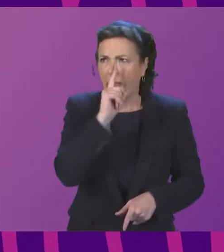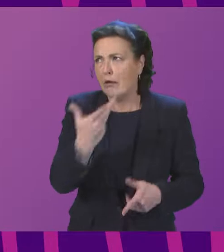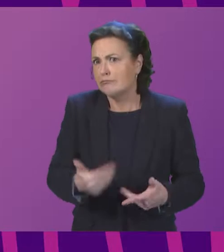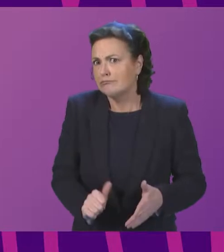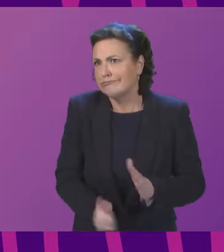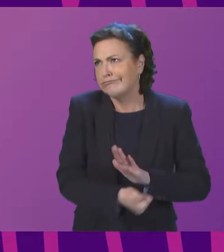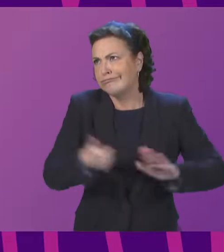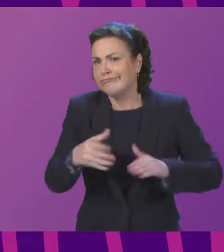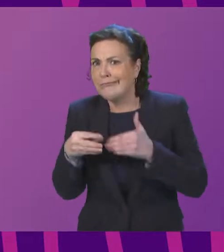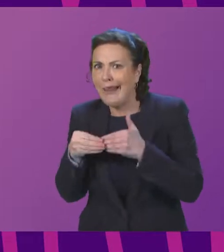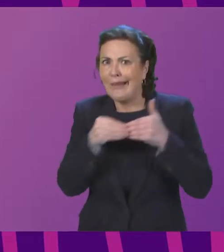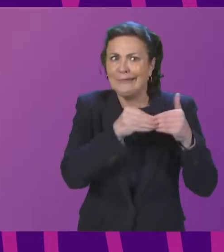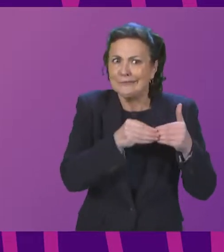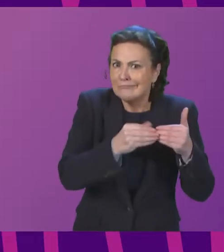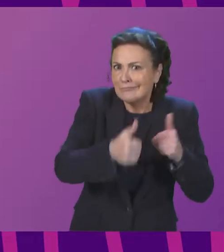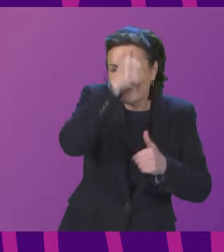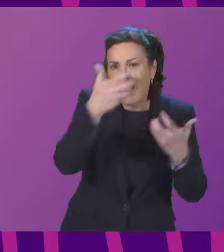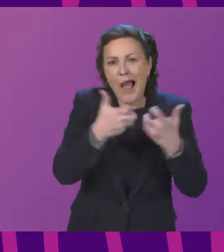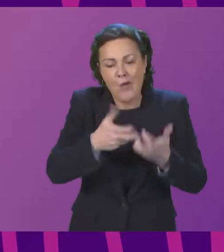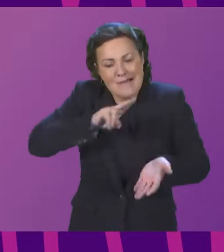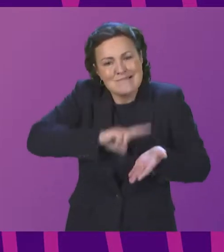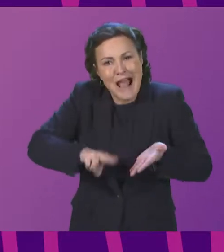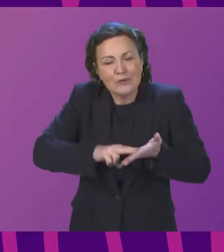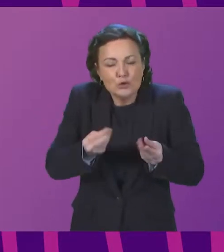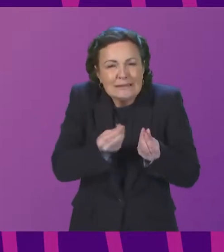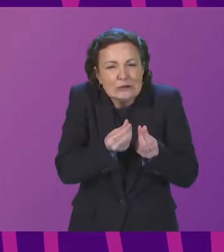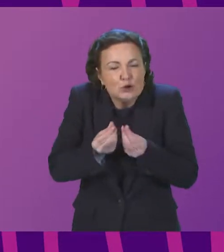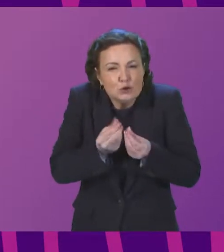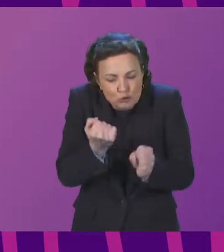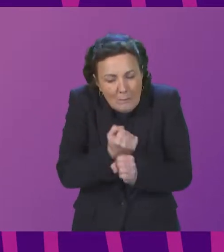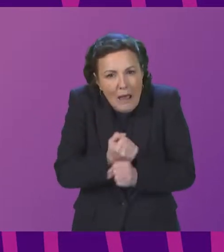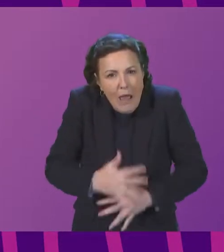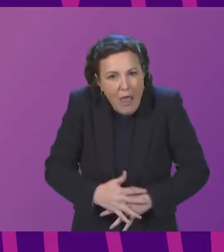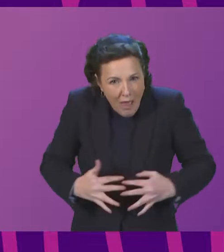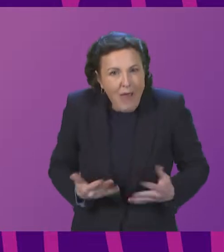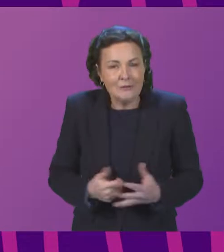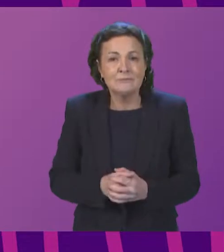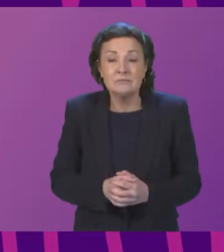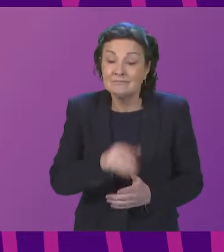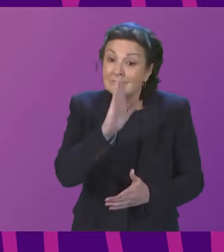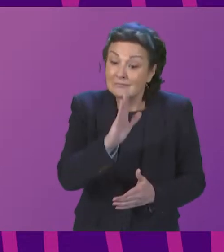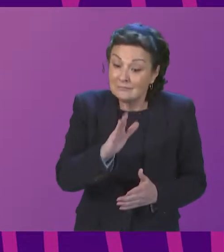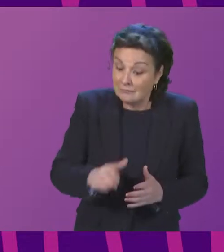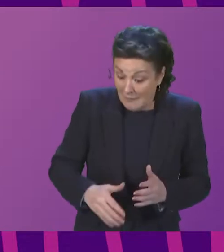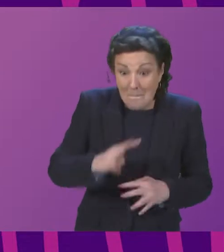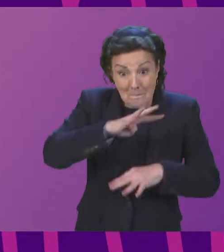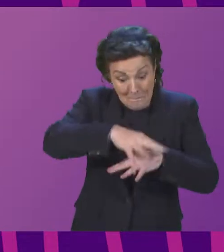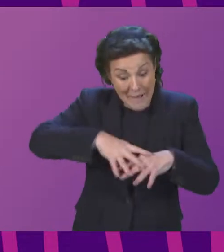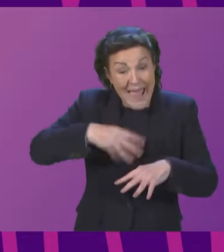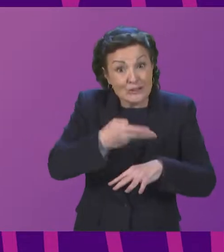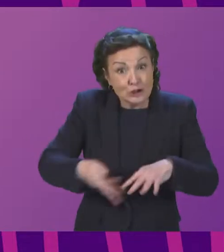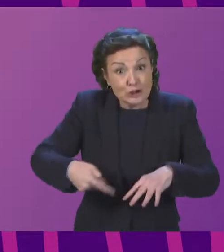I thought was a fascinating submission, Shoulders states in relation to its own practice, surgical mesh is not used unless